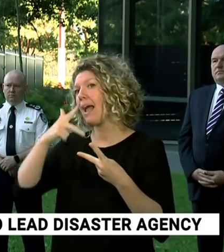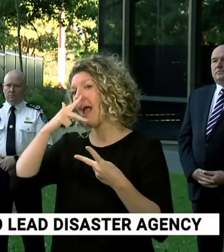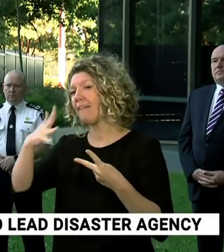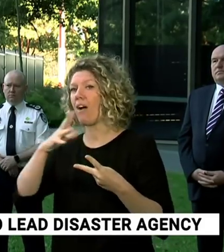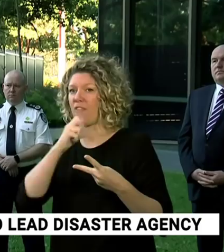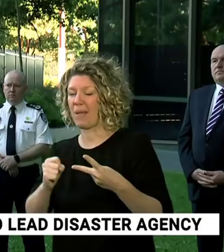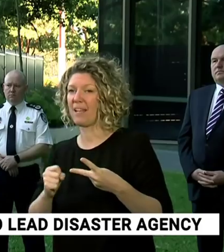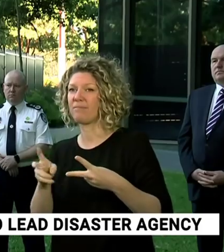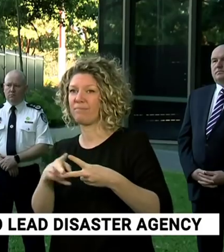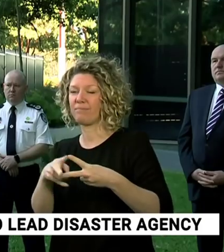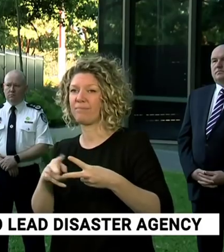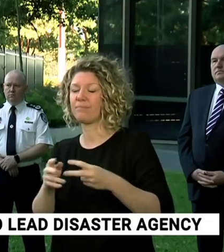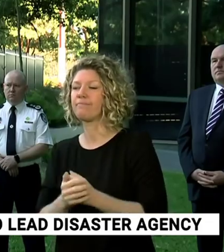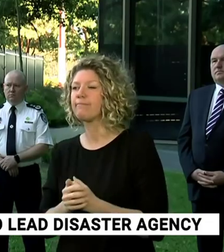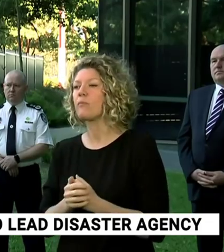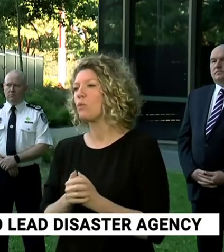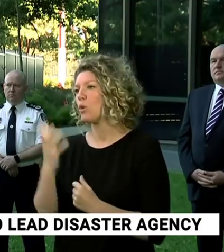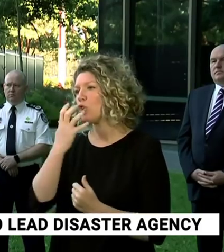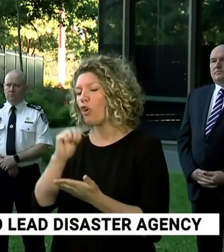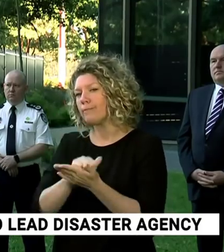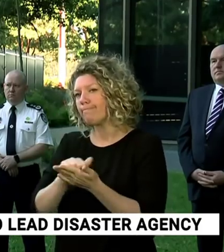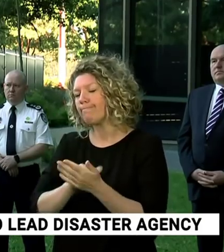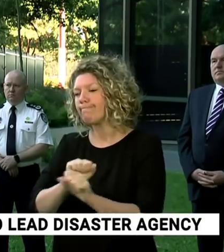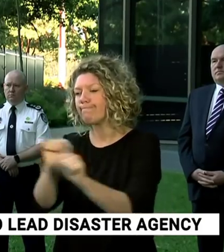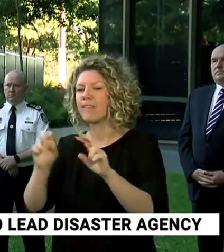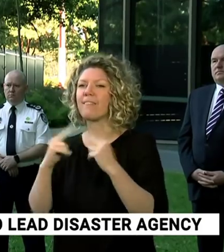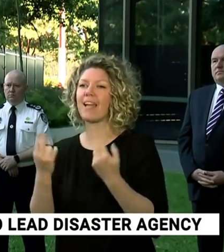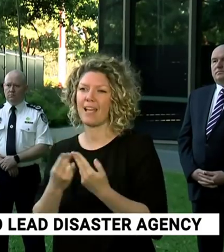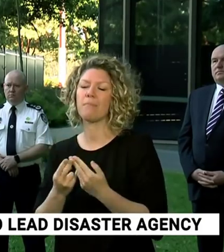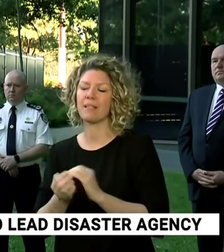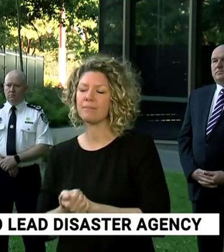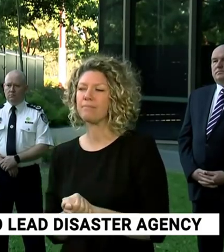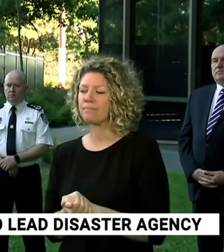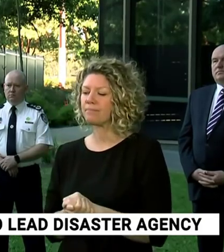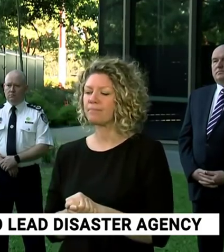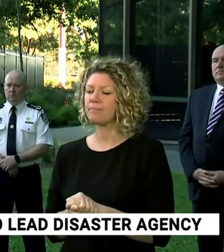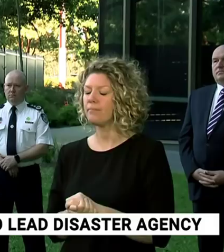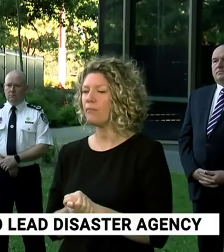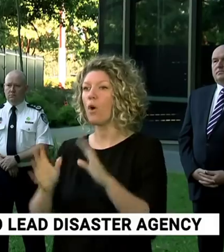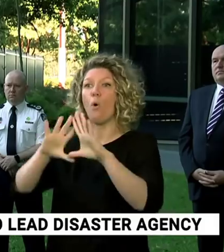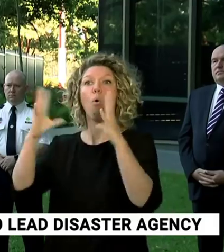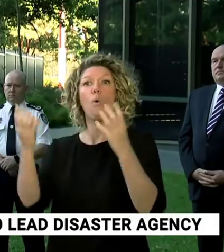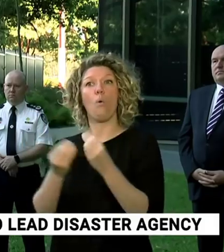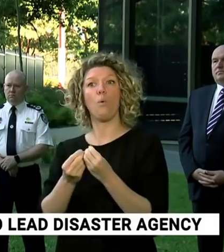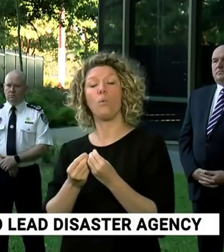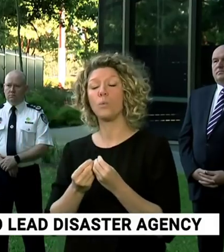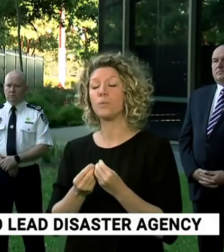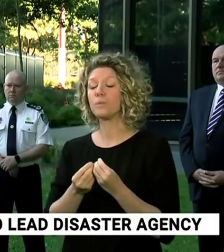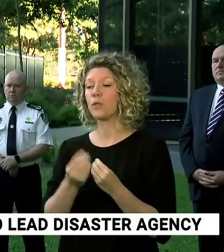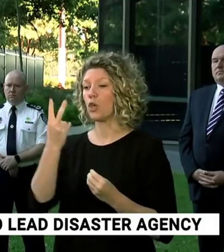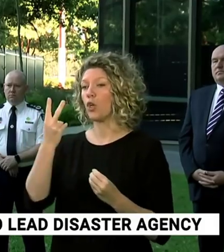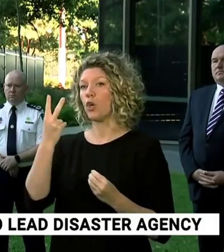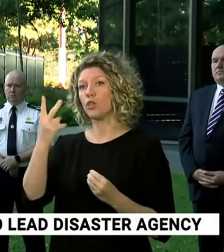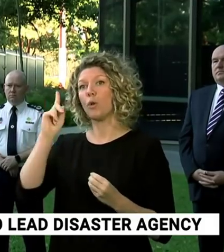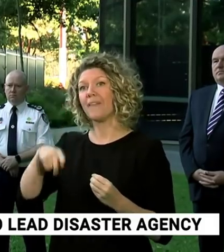-old man. And our condolences go out to the families of these gentlemen. In total, of the 2